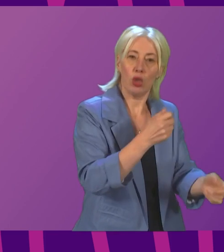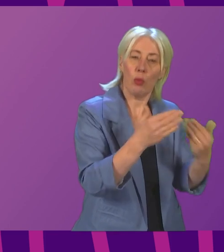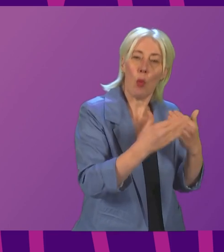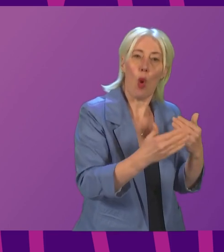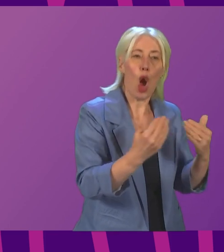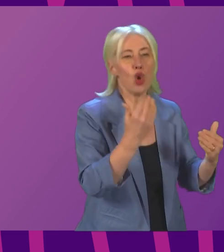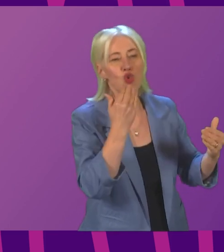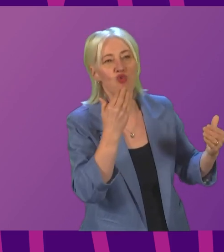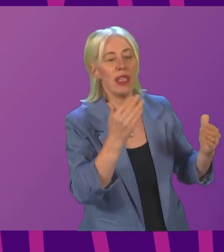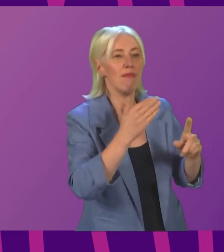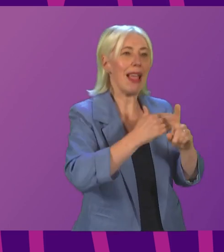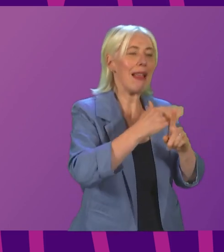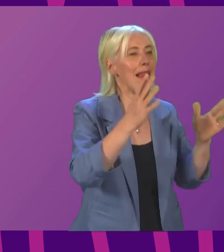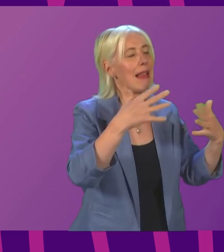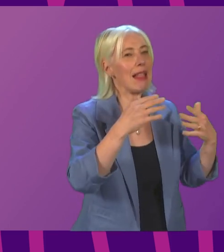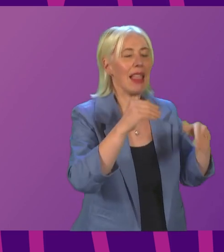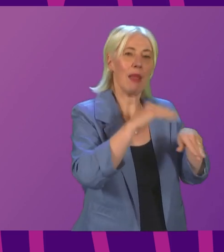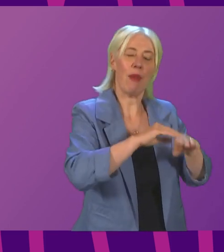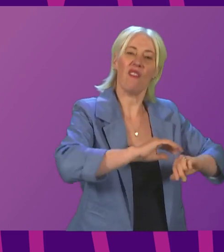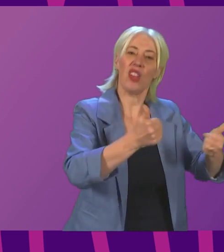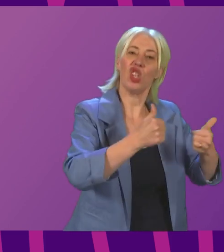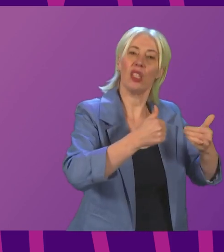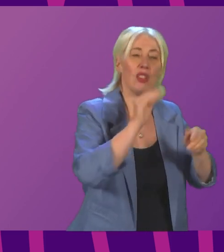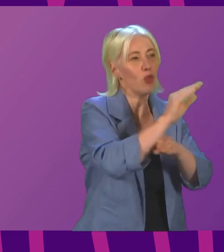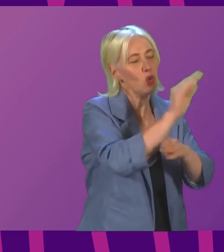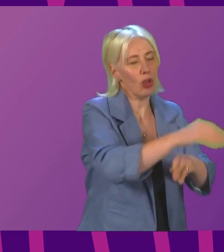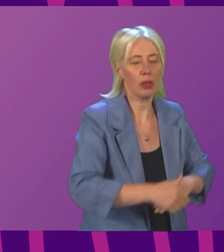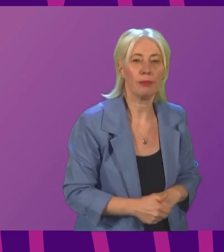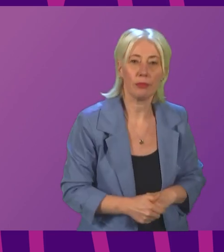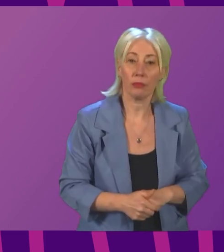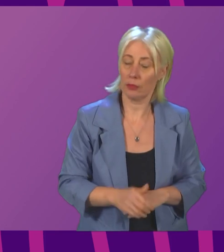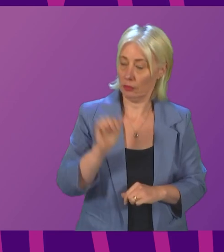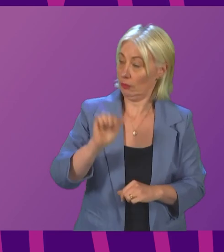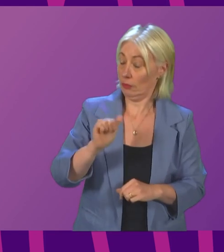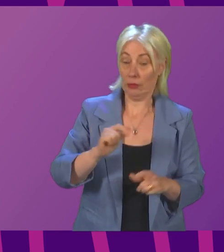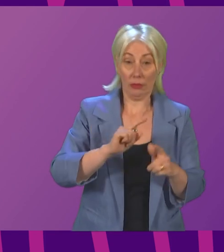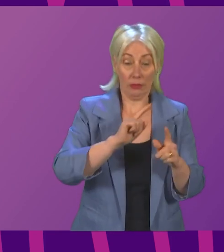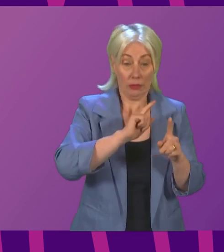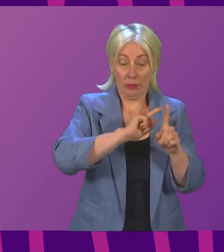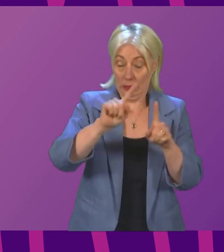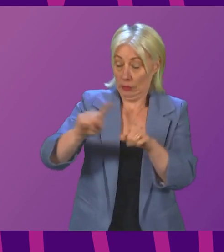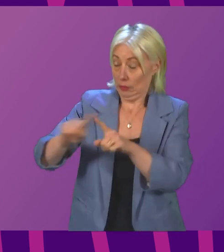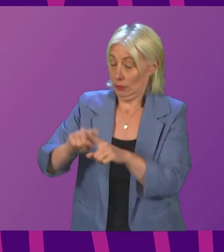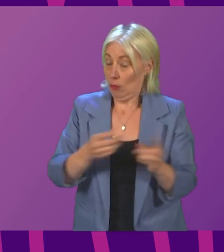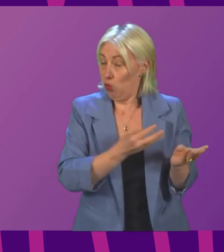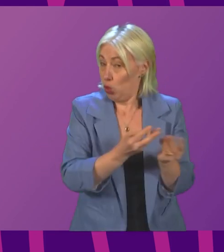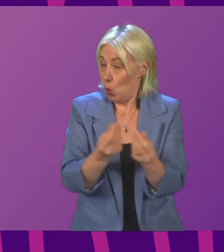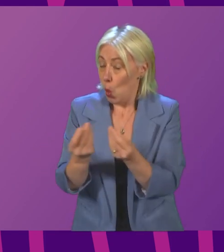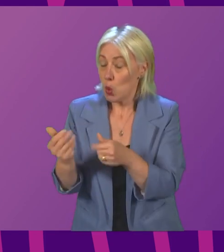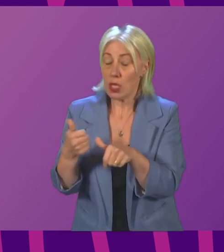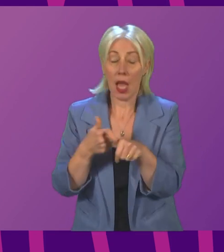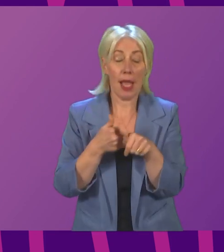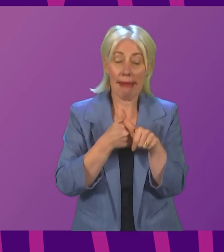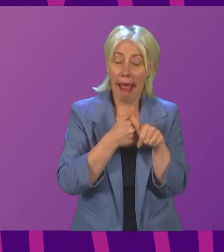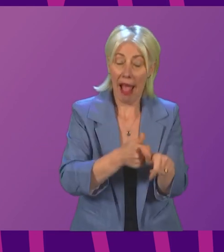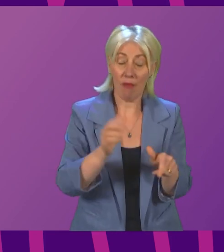climate efficient future First Minister There is of course a range of resources and help already for communities